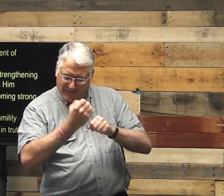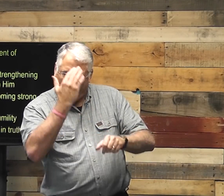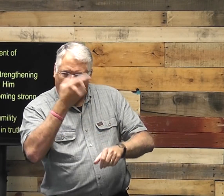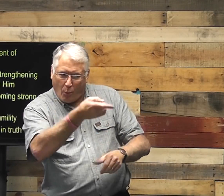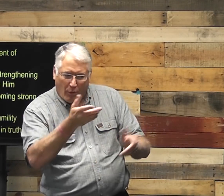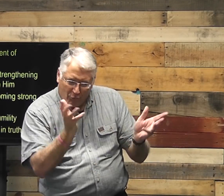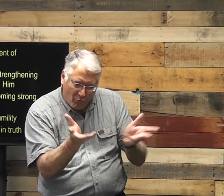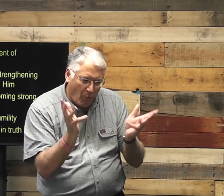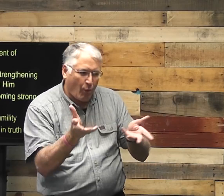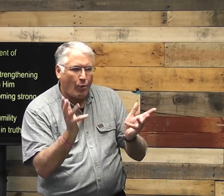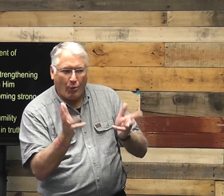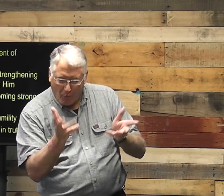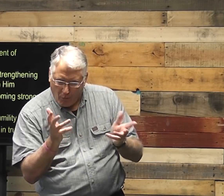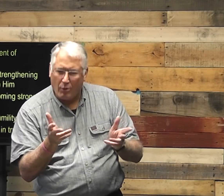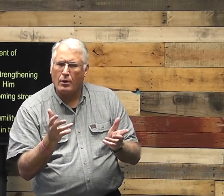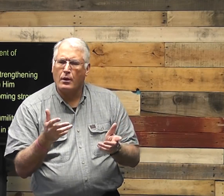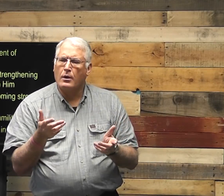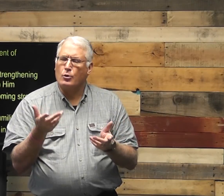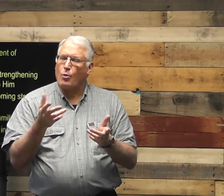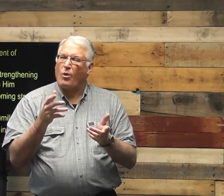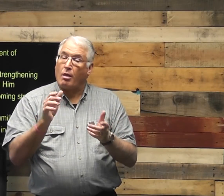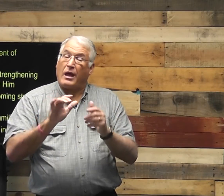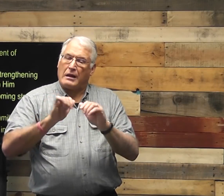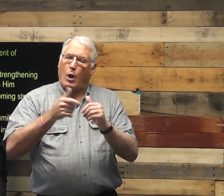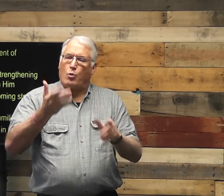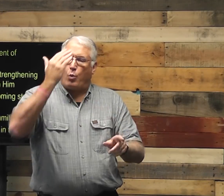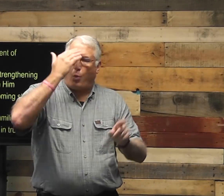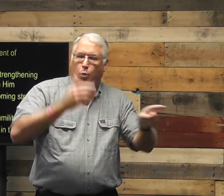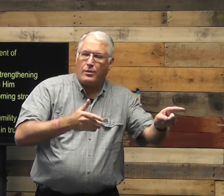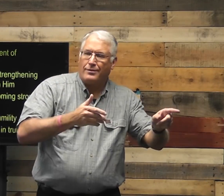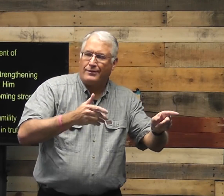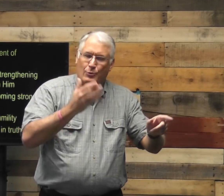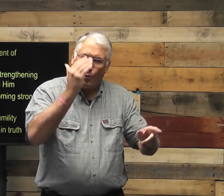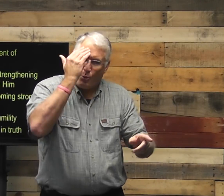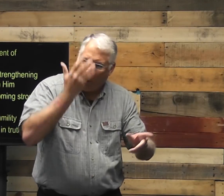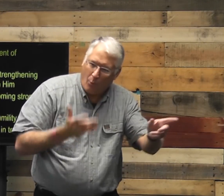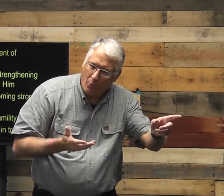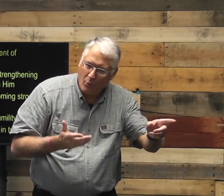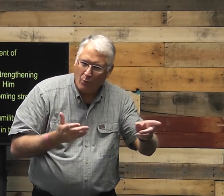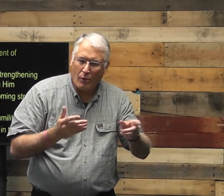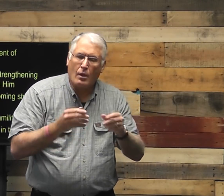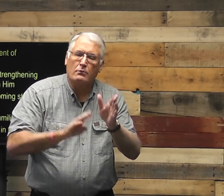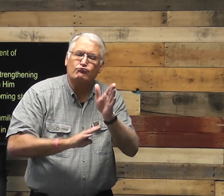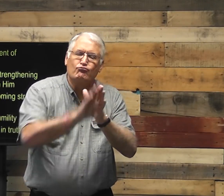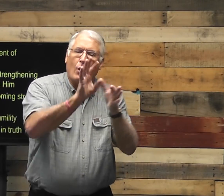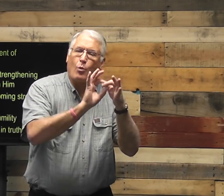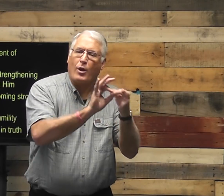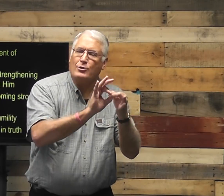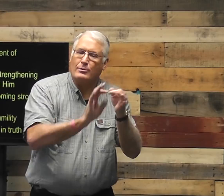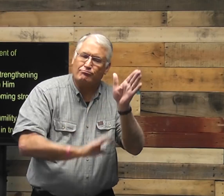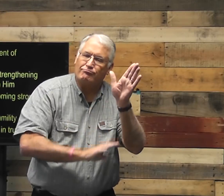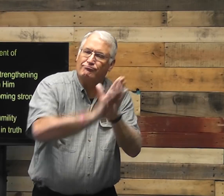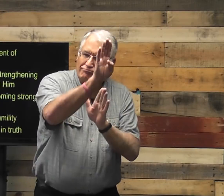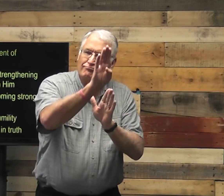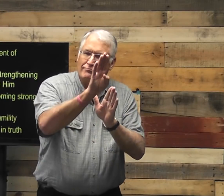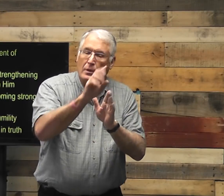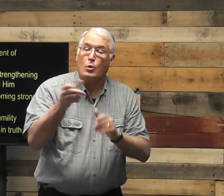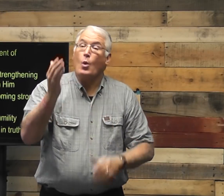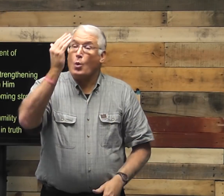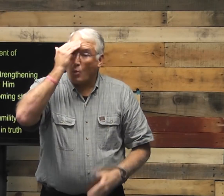You know, getting to know him is something he enjoys. That's how you know you get to know a person, and that's how your relationship